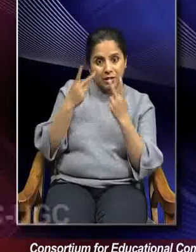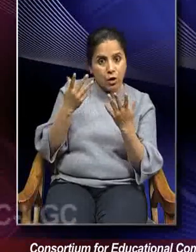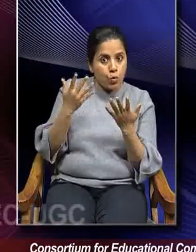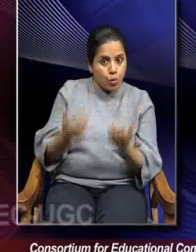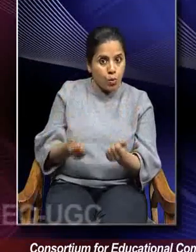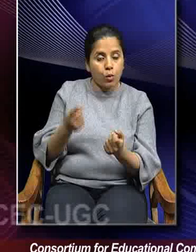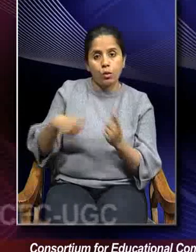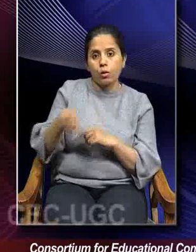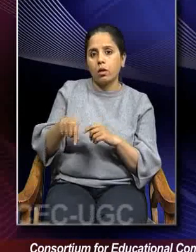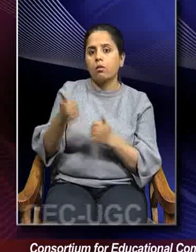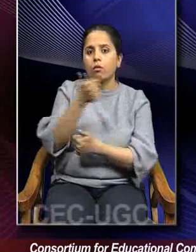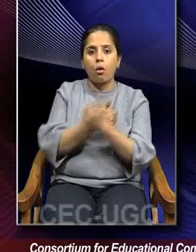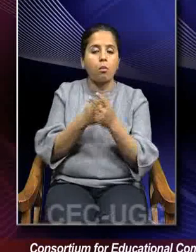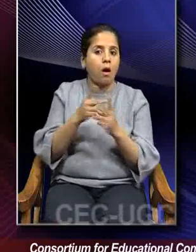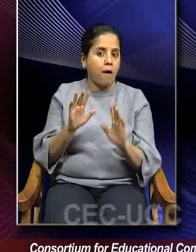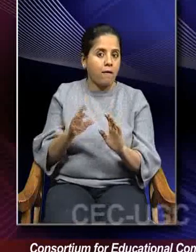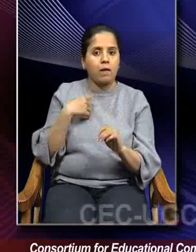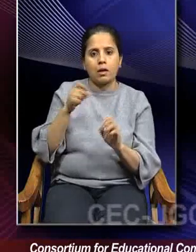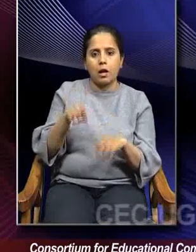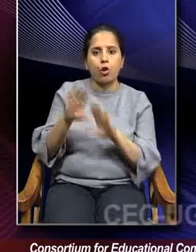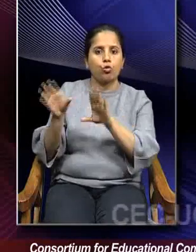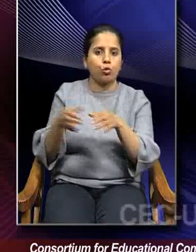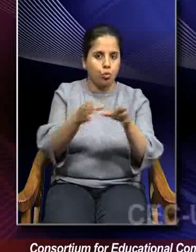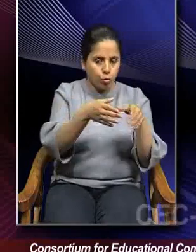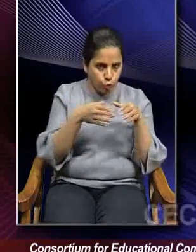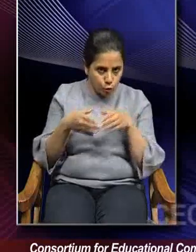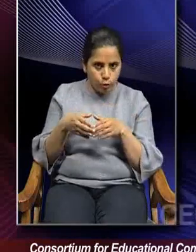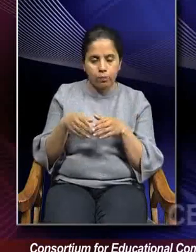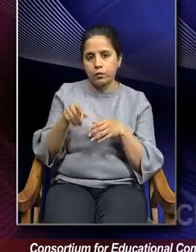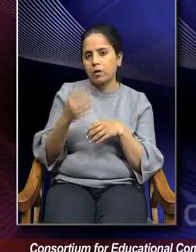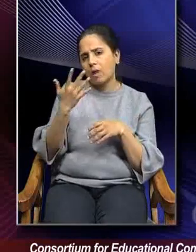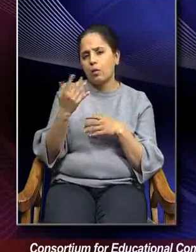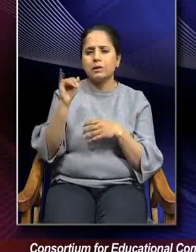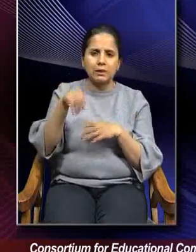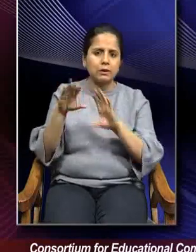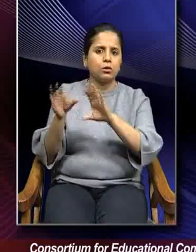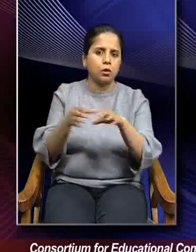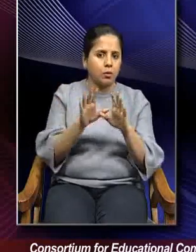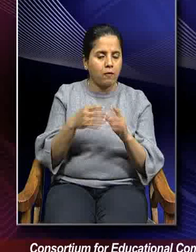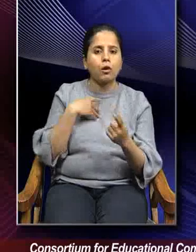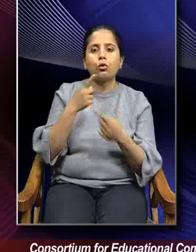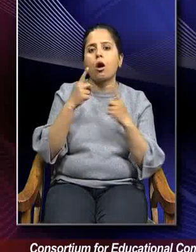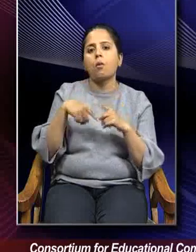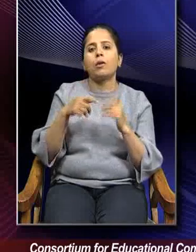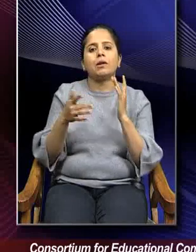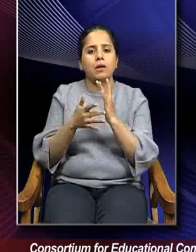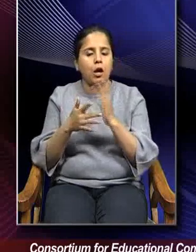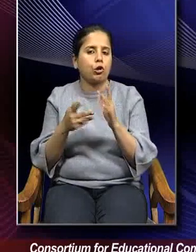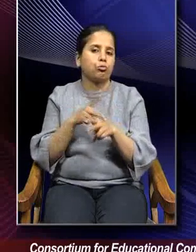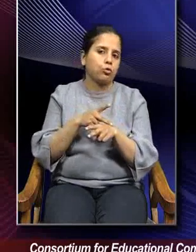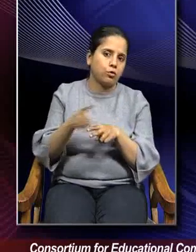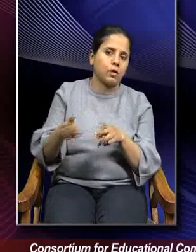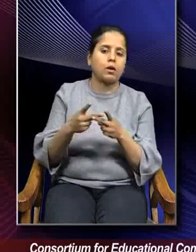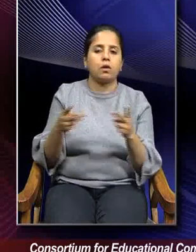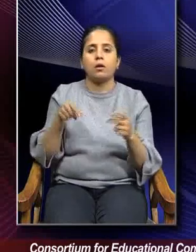competencies, they can be grouped in these five, six categories where we talk about technical or professional competence,